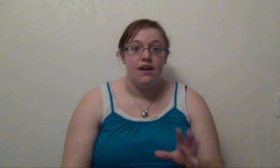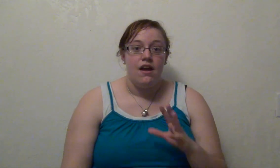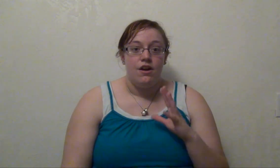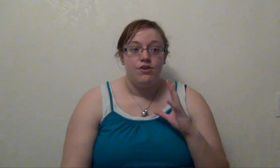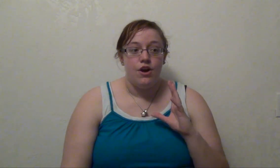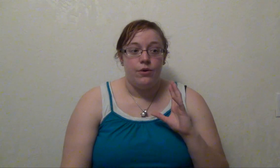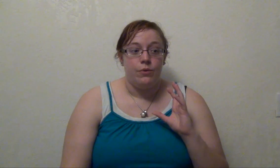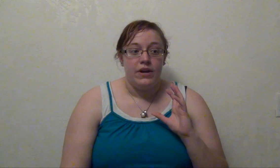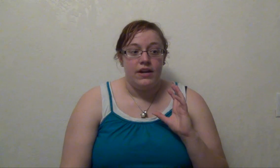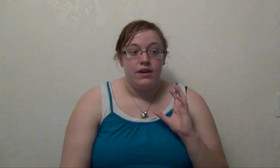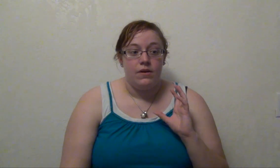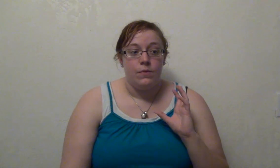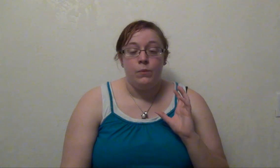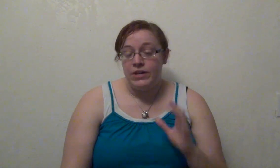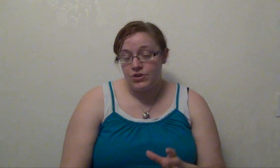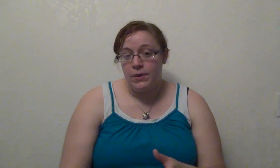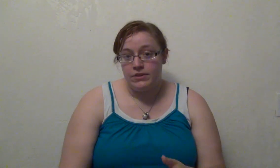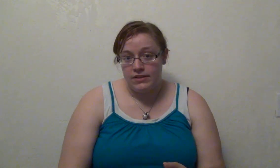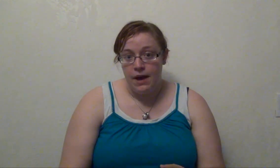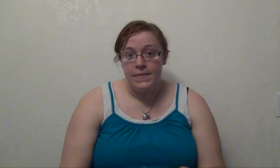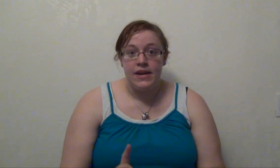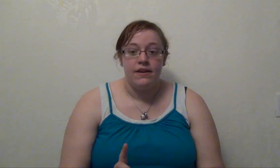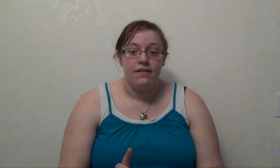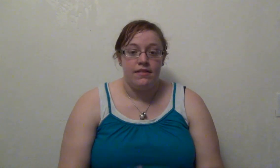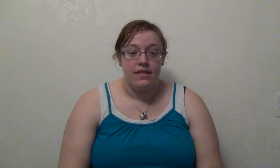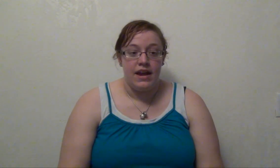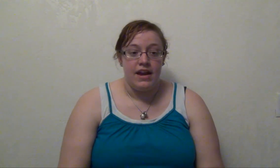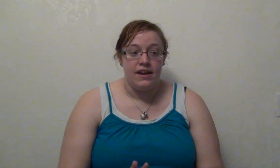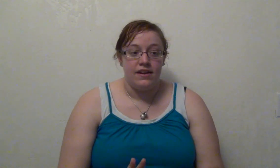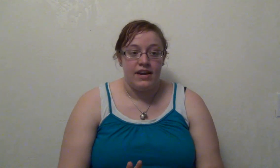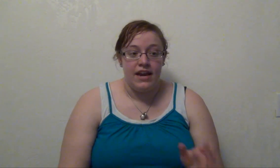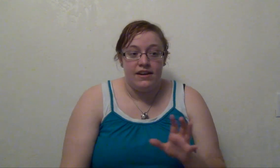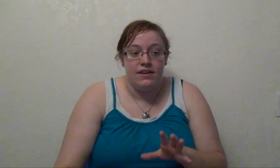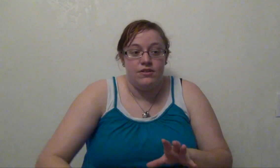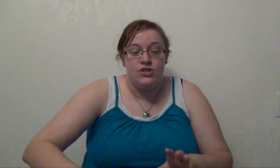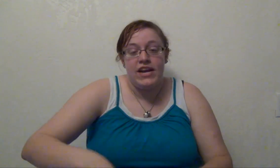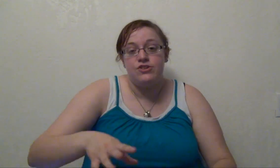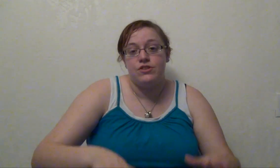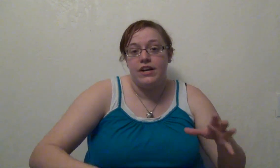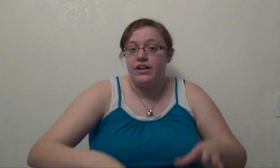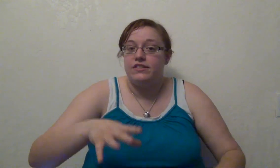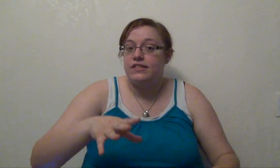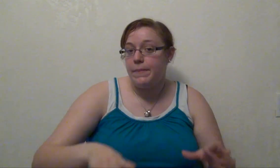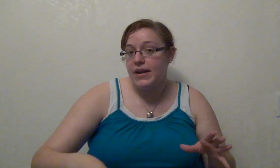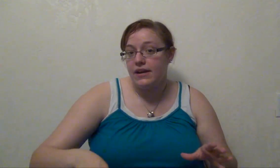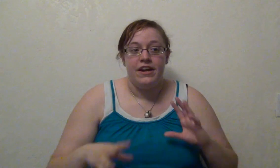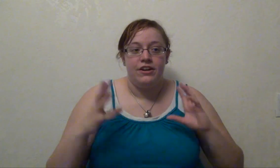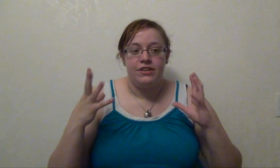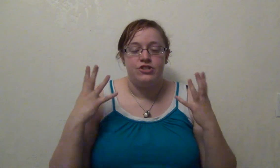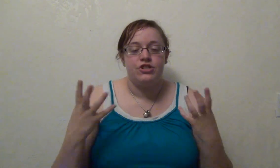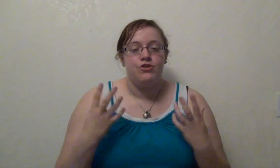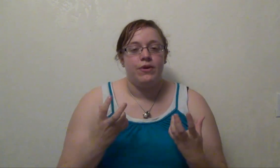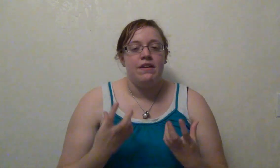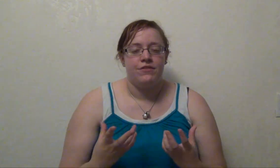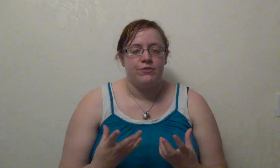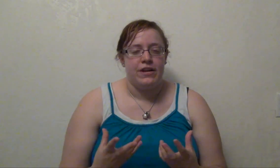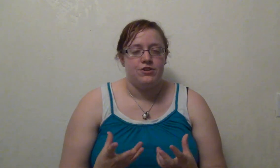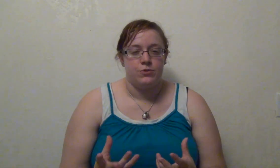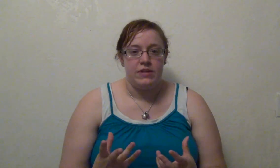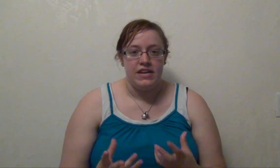know when trouble's coming, they can change their stepping. They're, they're just great for the rangers when they